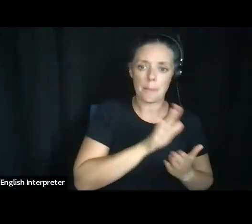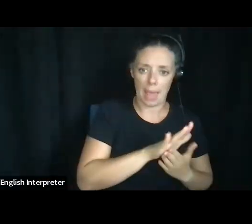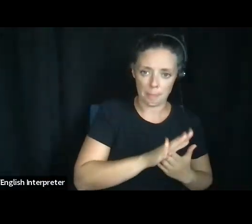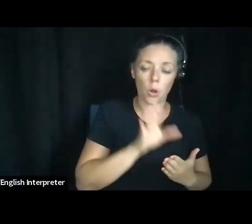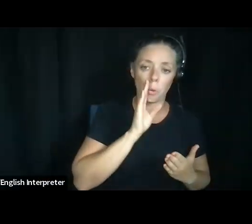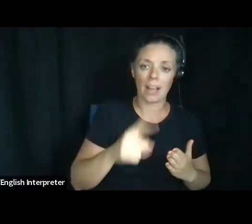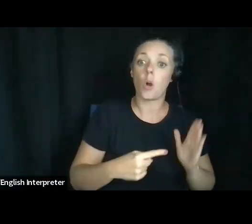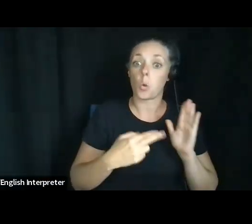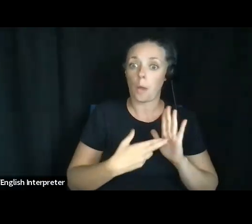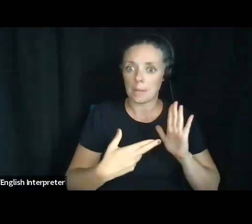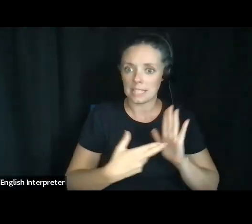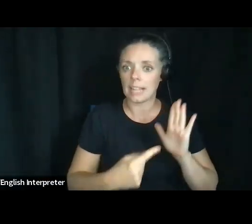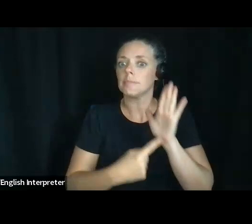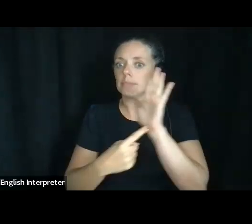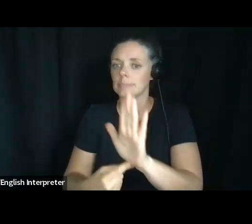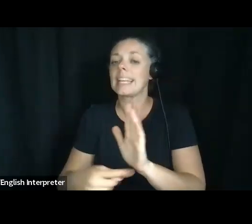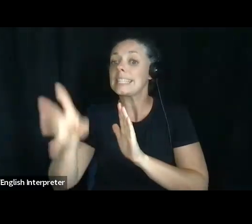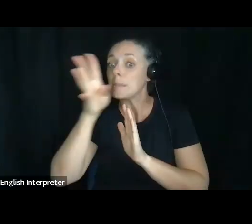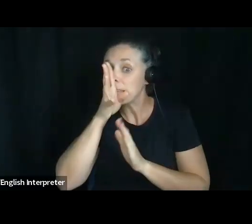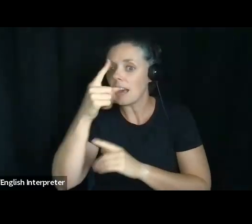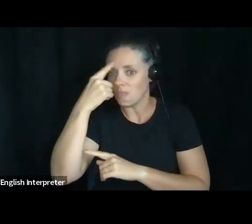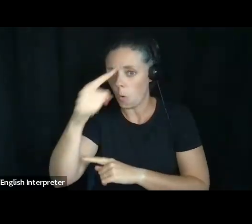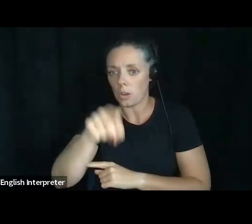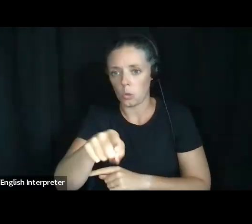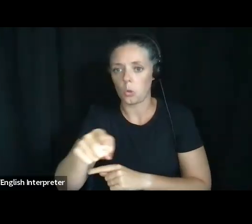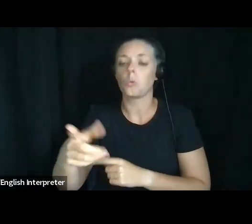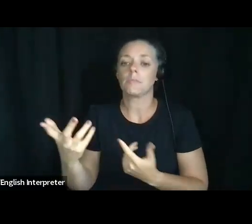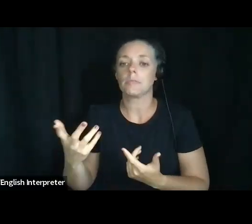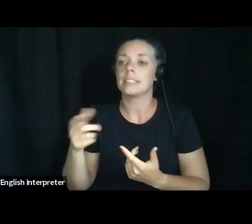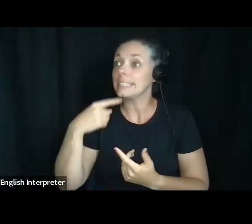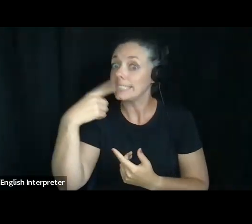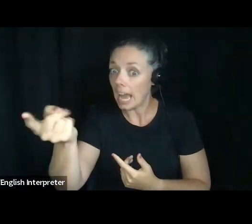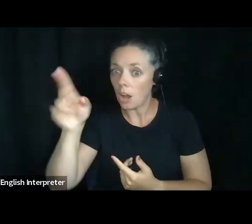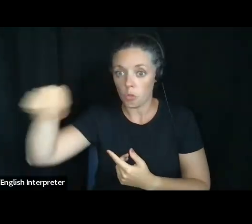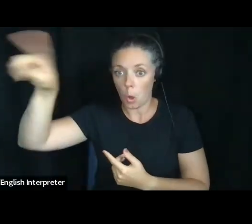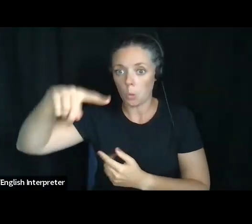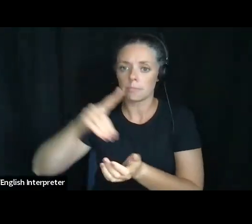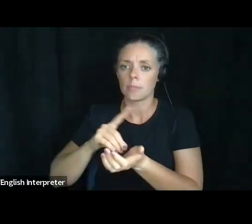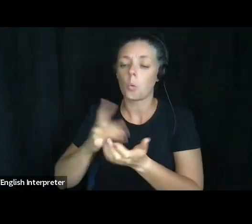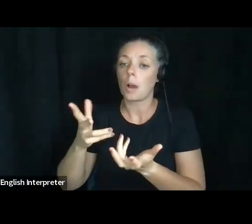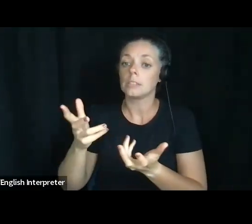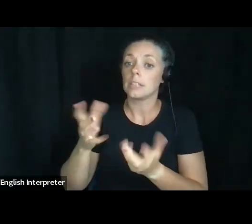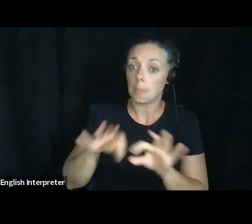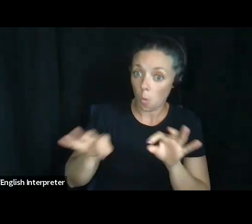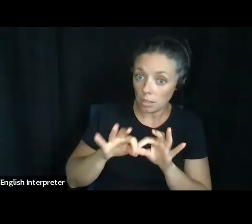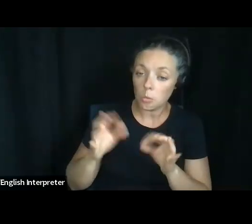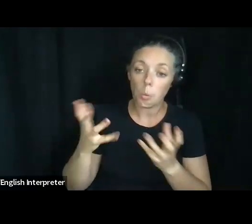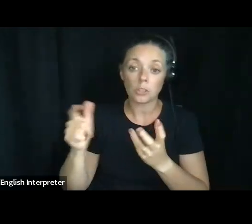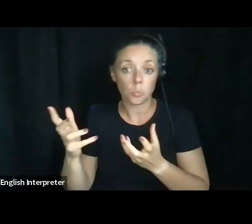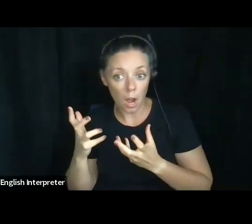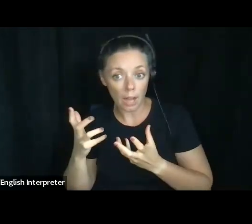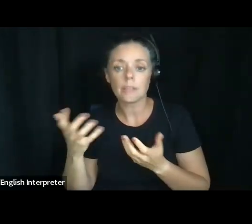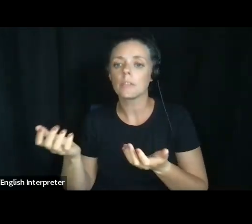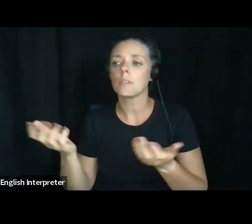telling your doctors and your medical professionals, what is important to you, what you want, what you don't want. Um,